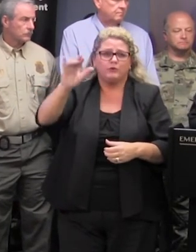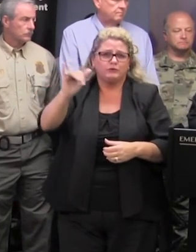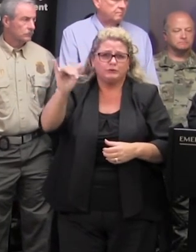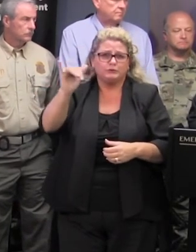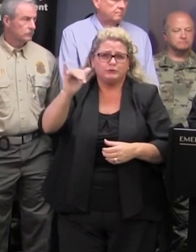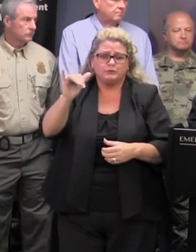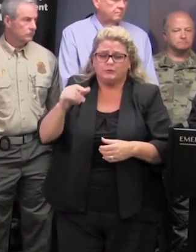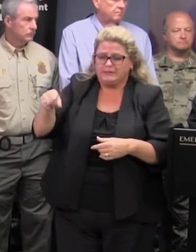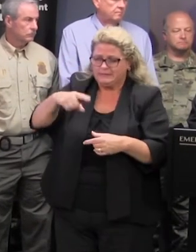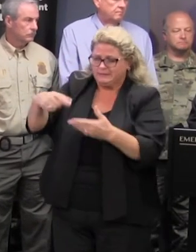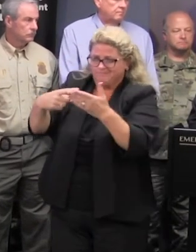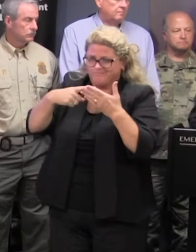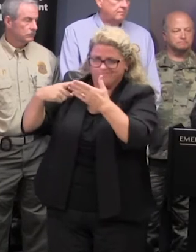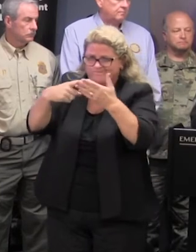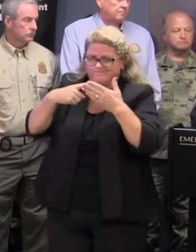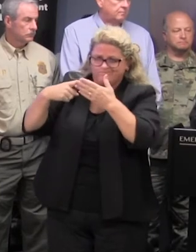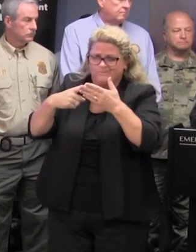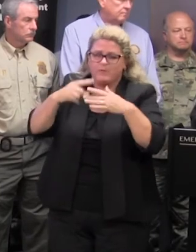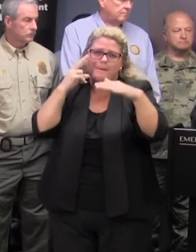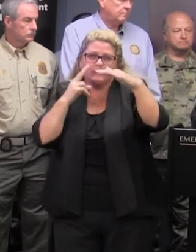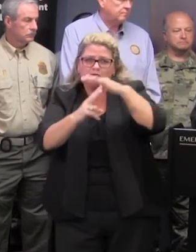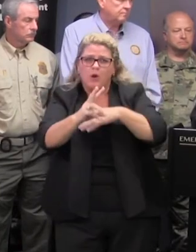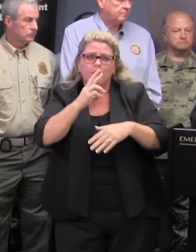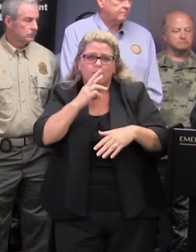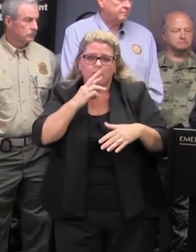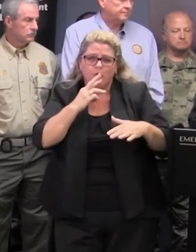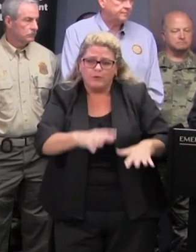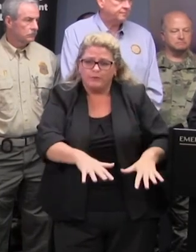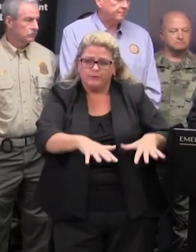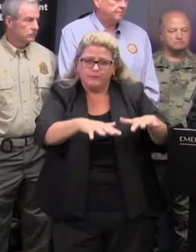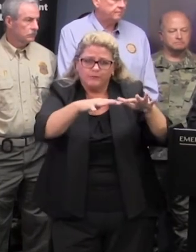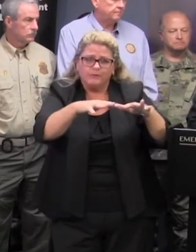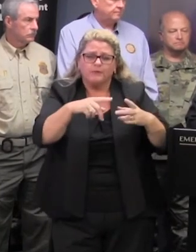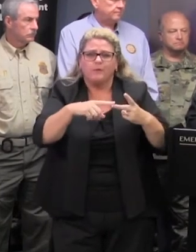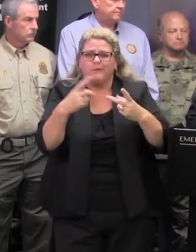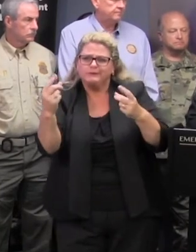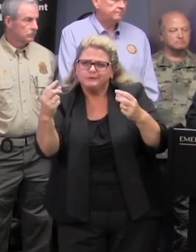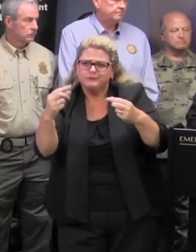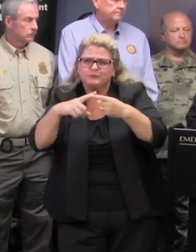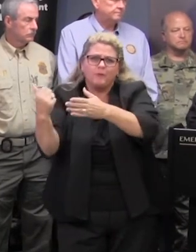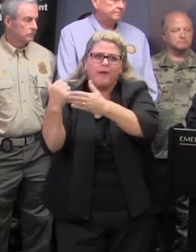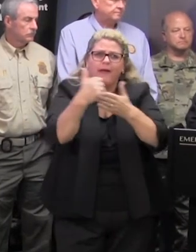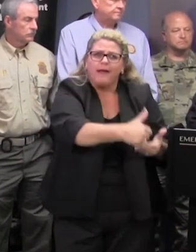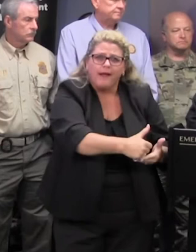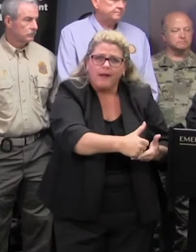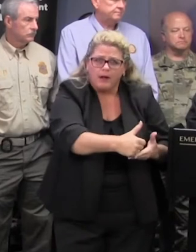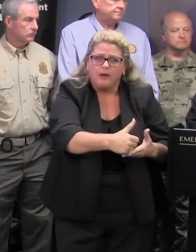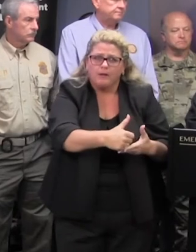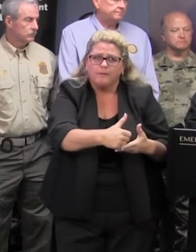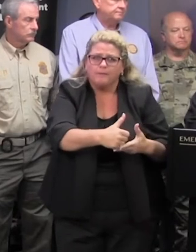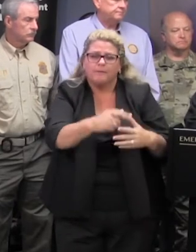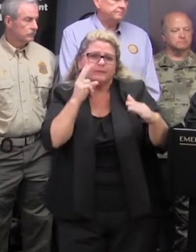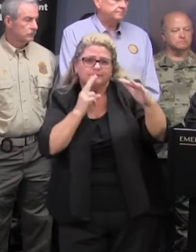the projection the projected water levels uh and what assets they have available to to try to address the projected rise in